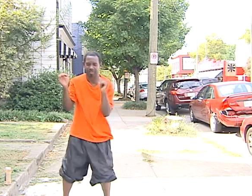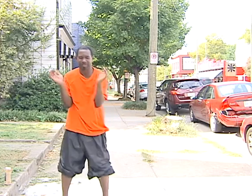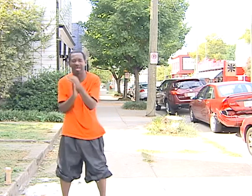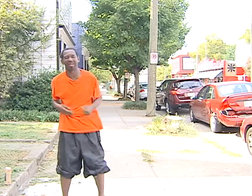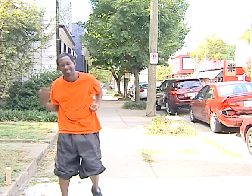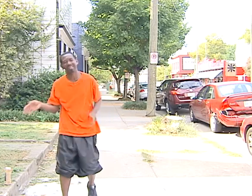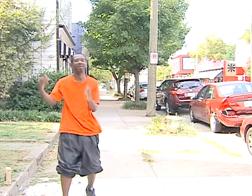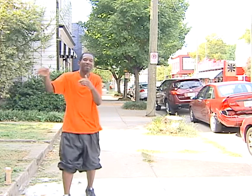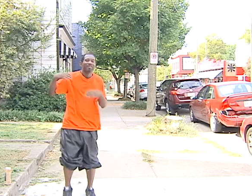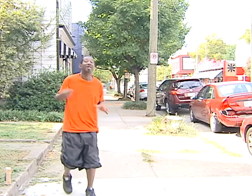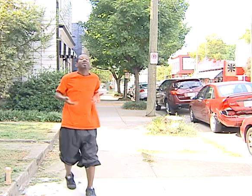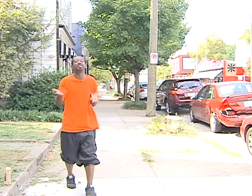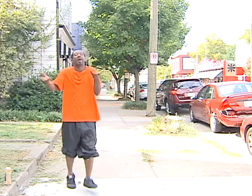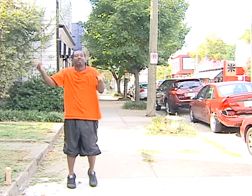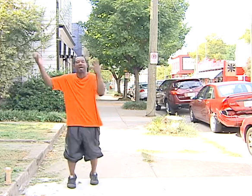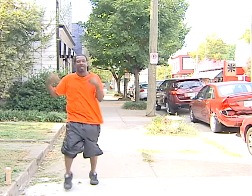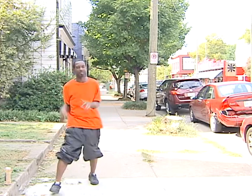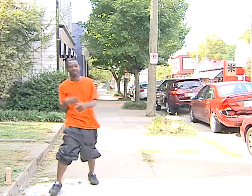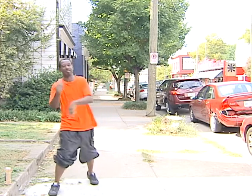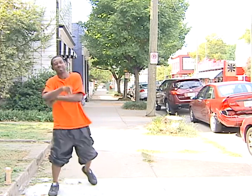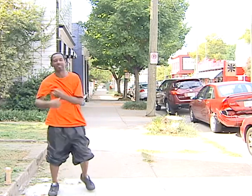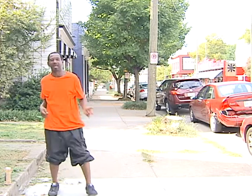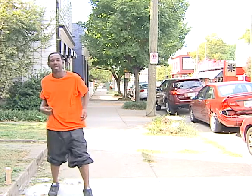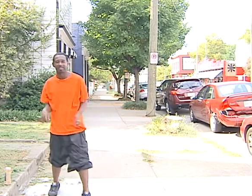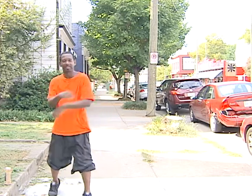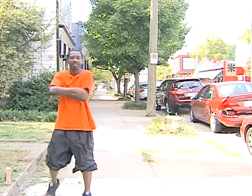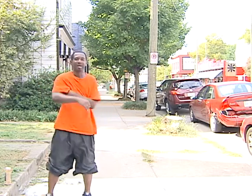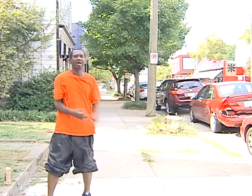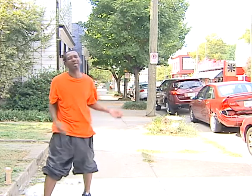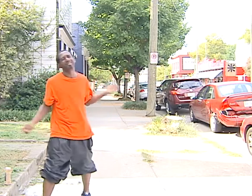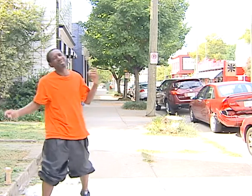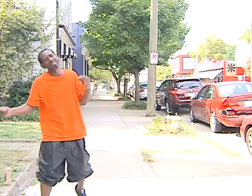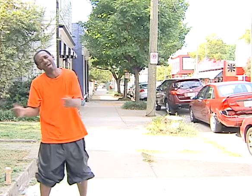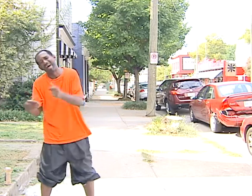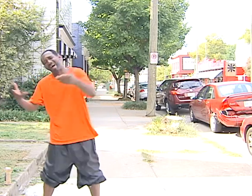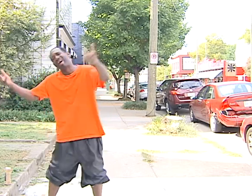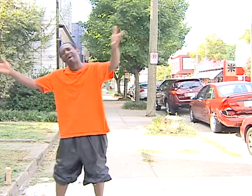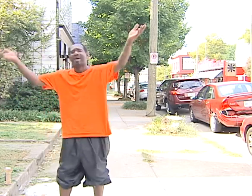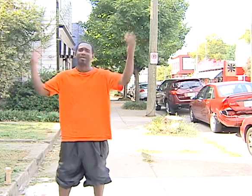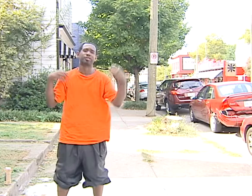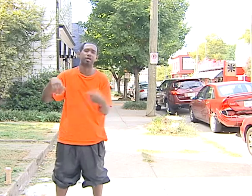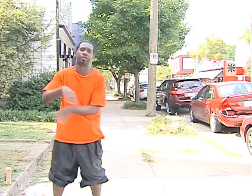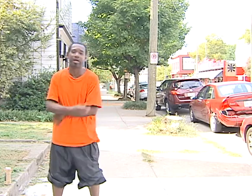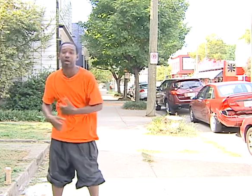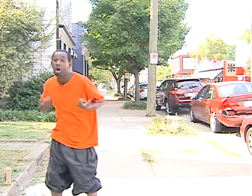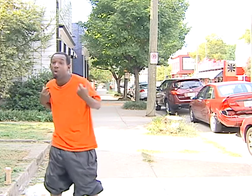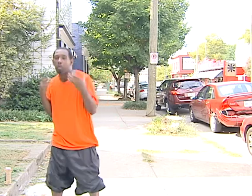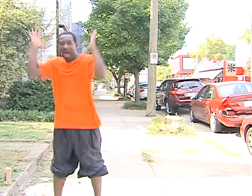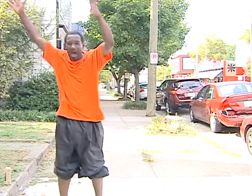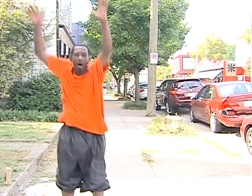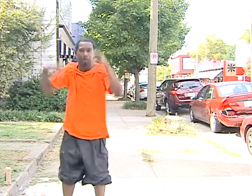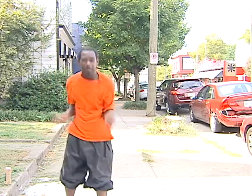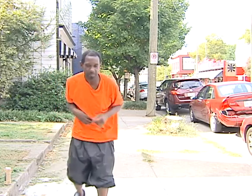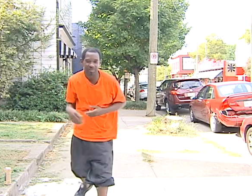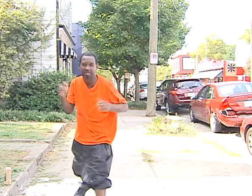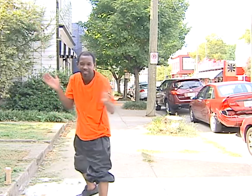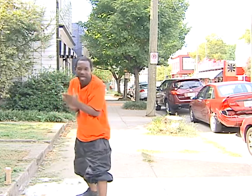Yes! Yes! Yes! Yes! I said yes! I said indeed. Wow! Yes!